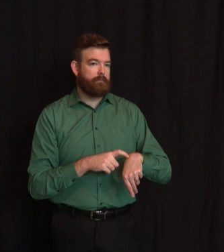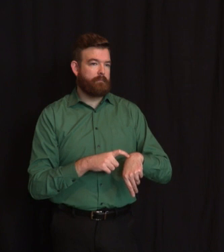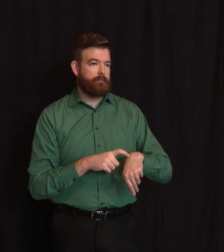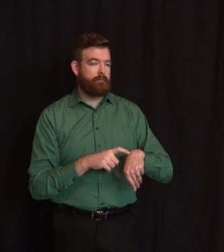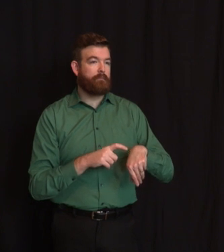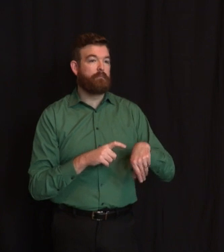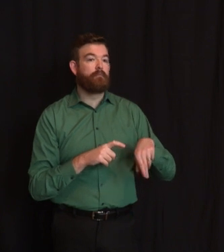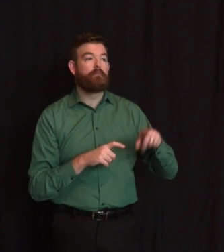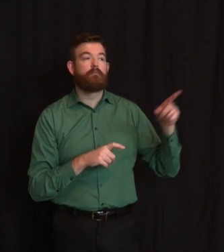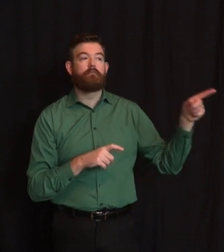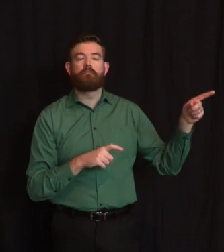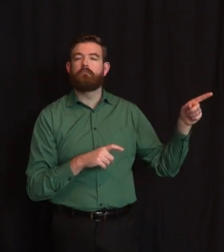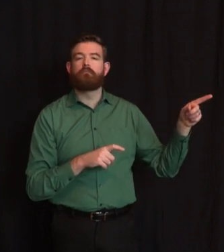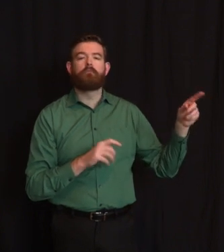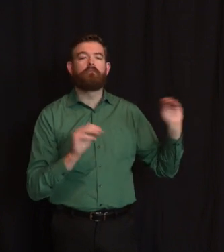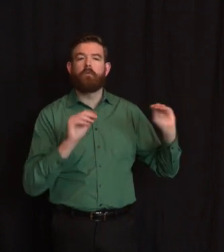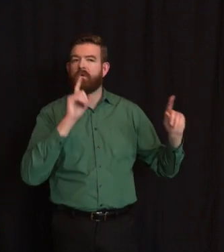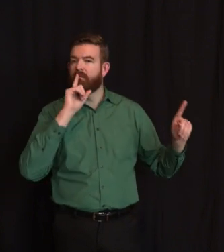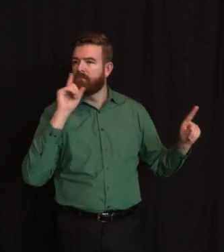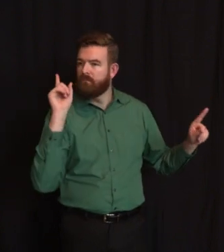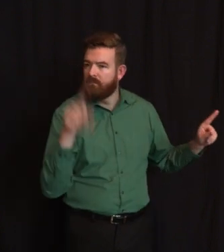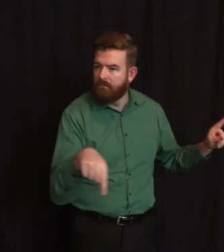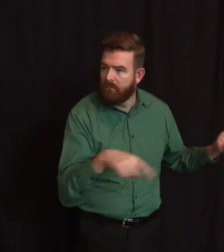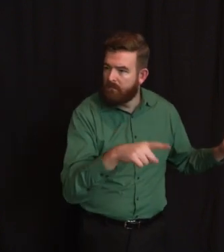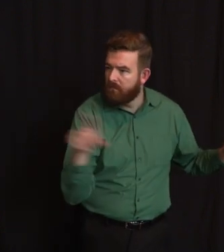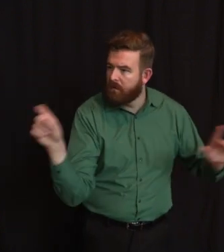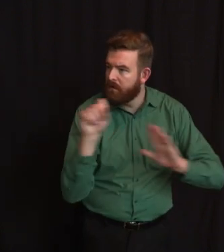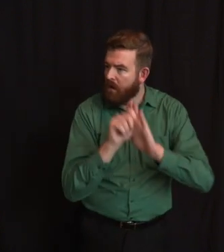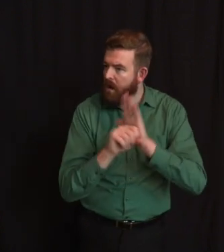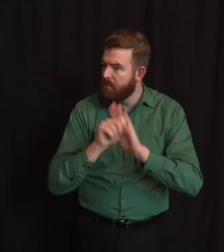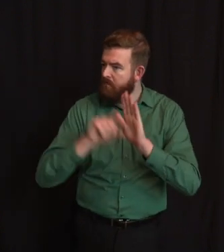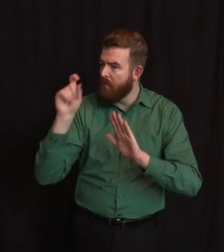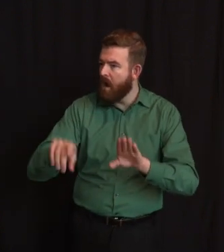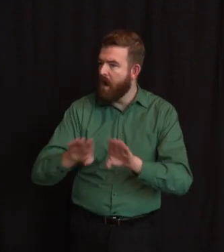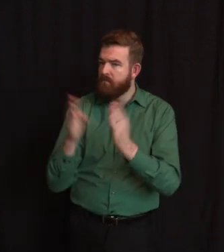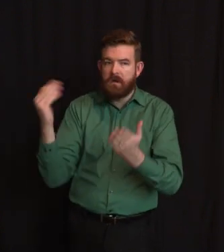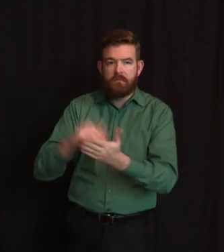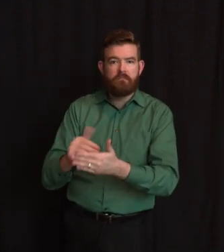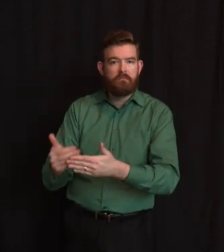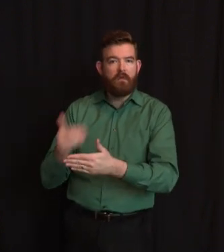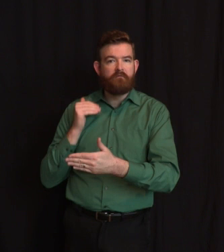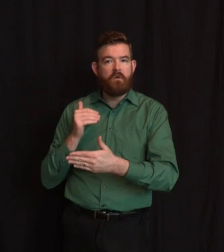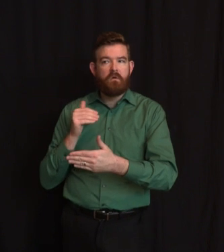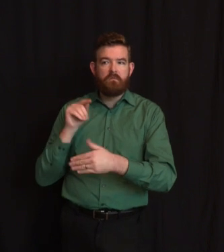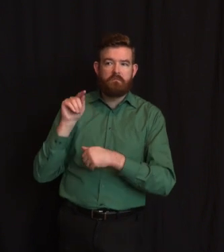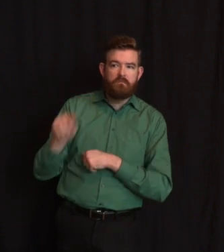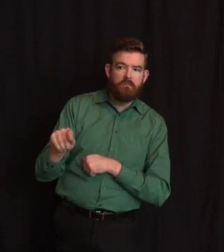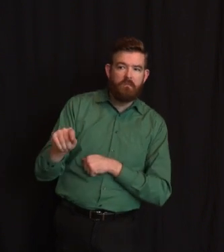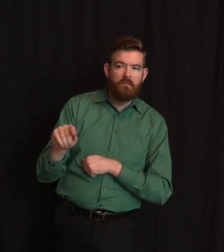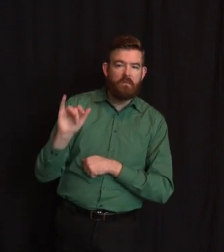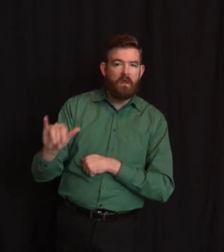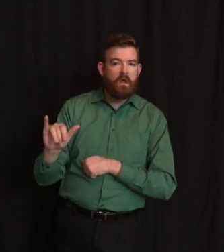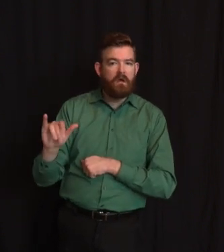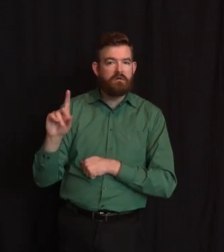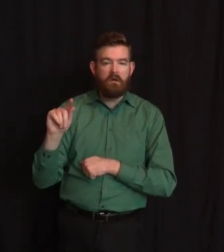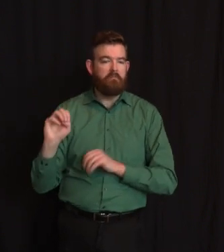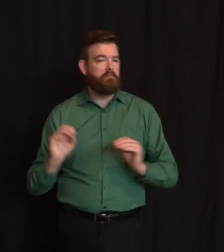up from my, based on the data and the inputs that we have, my assessment at the moment, whether or not we're ready for that.